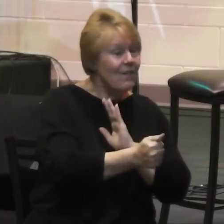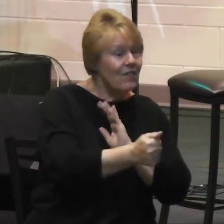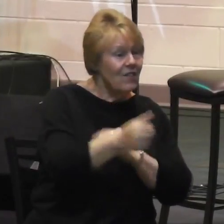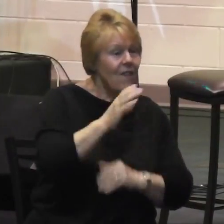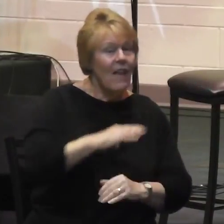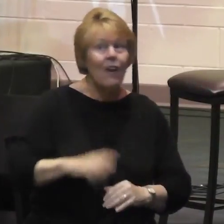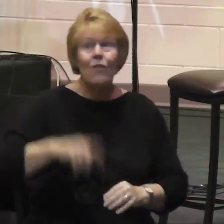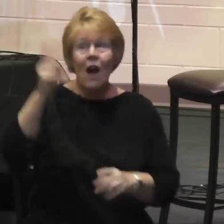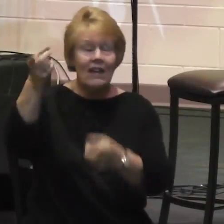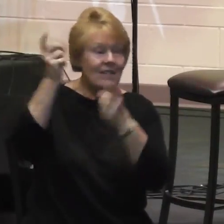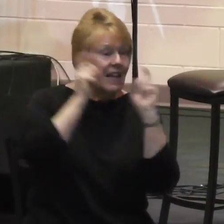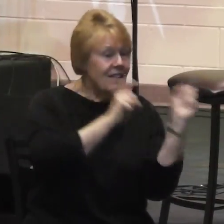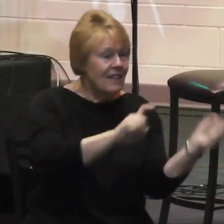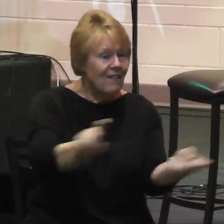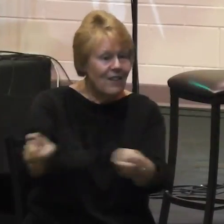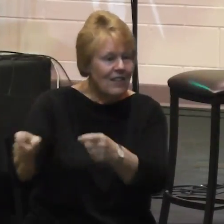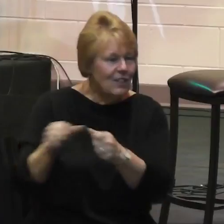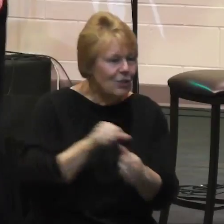Let's pray.